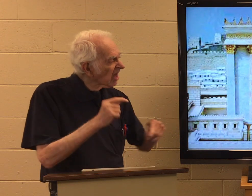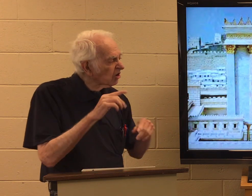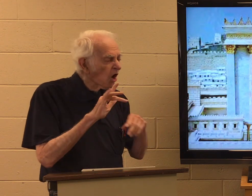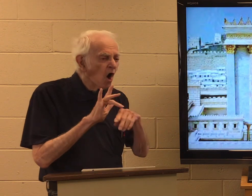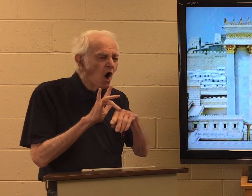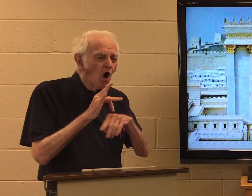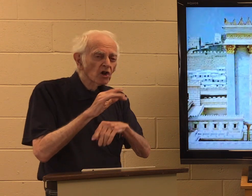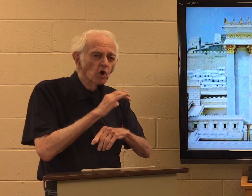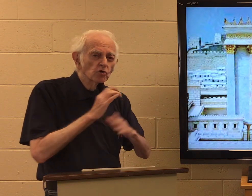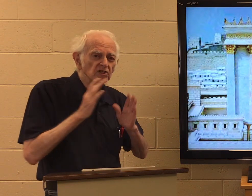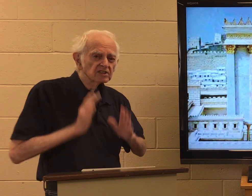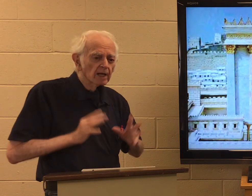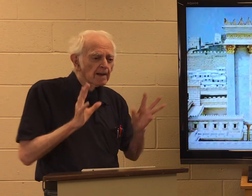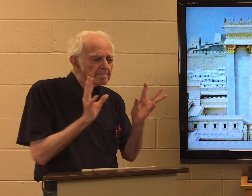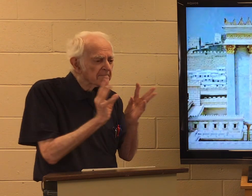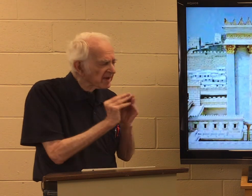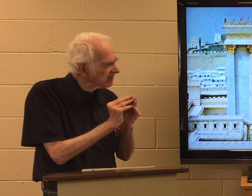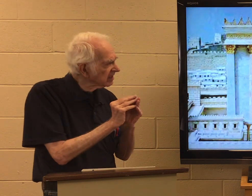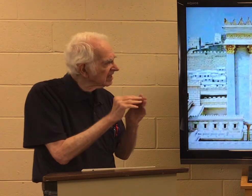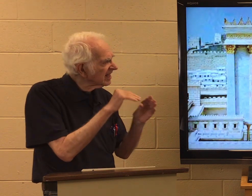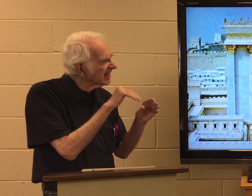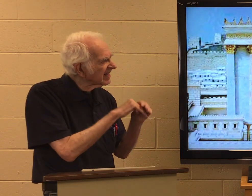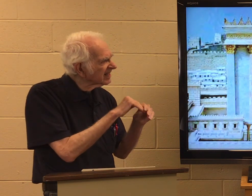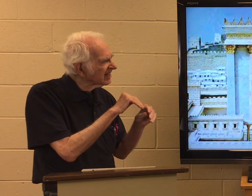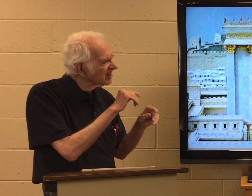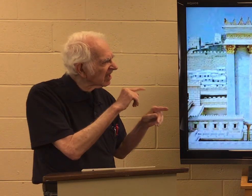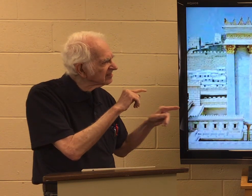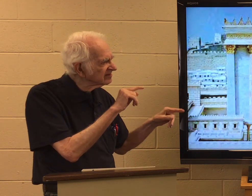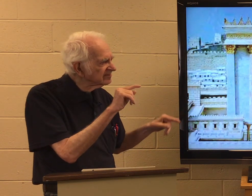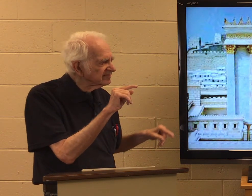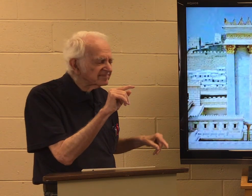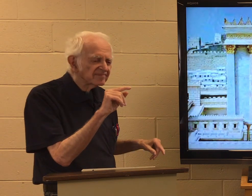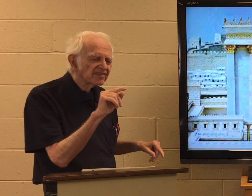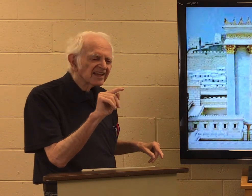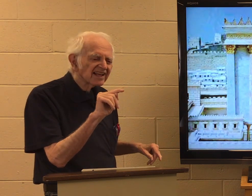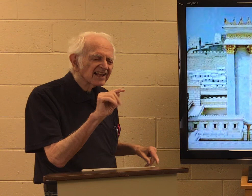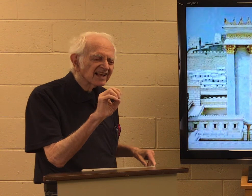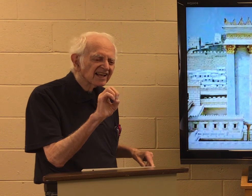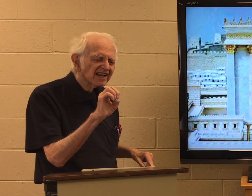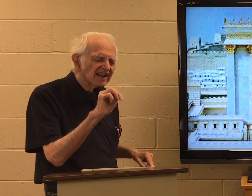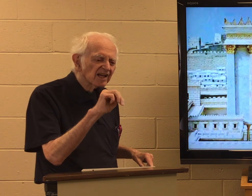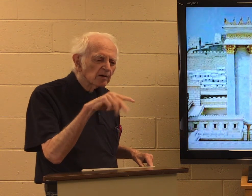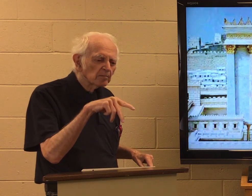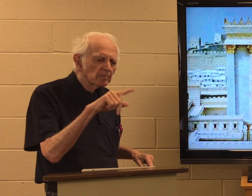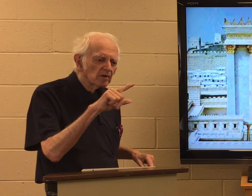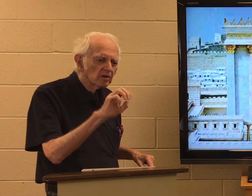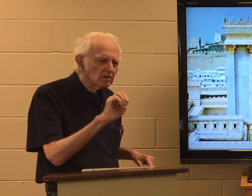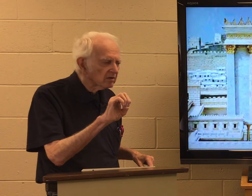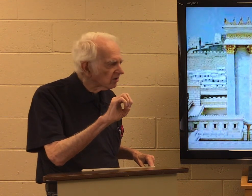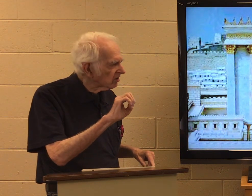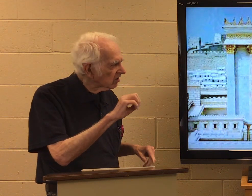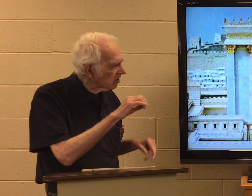The early Christians met every day at the Jewish temple.